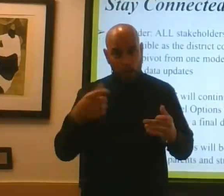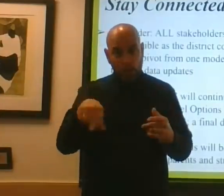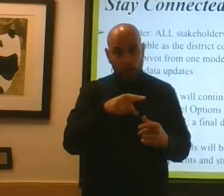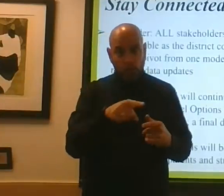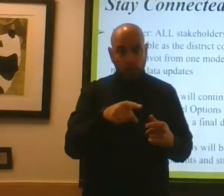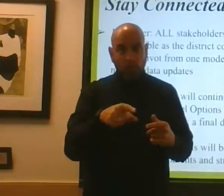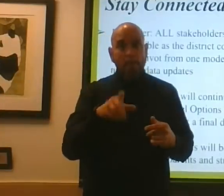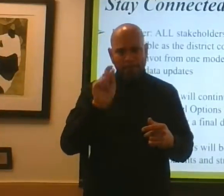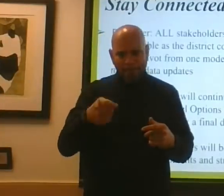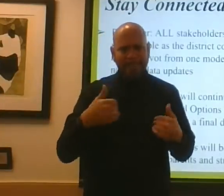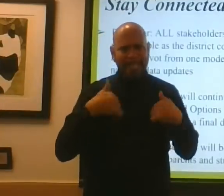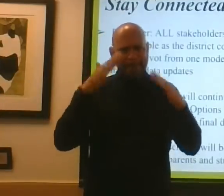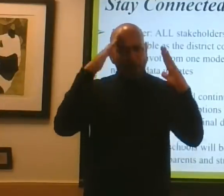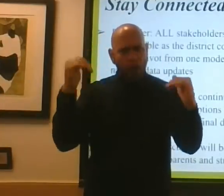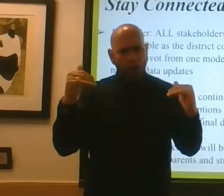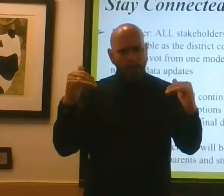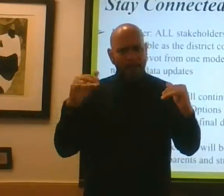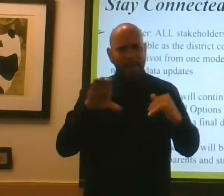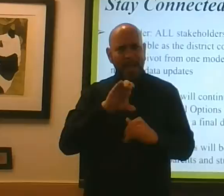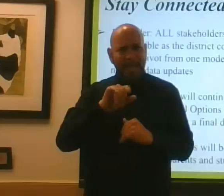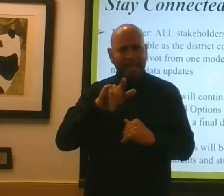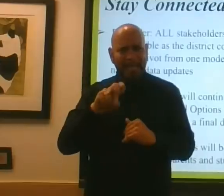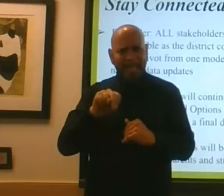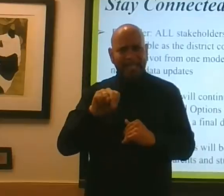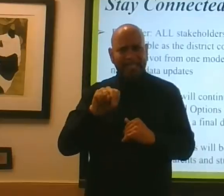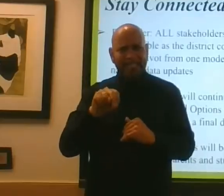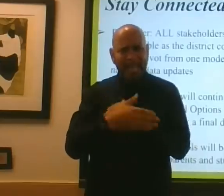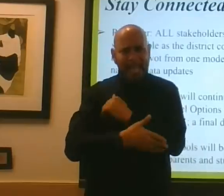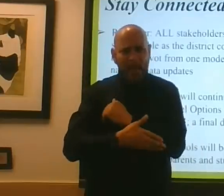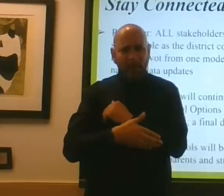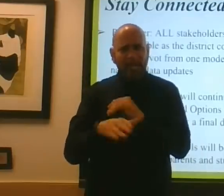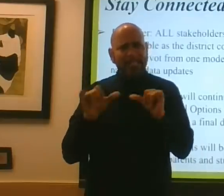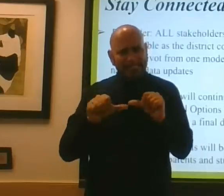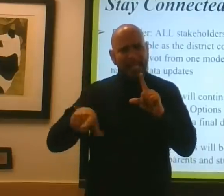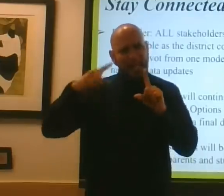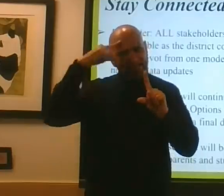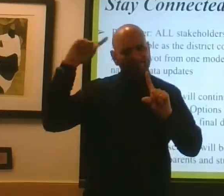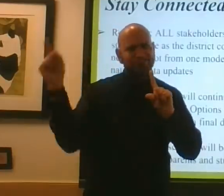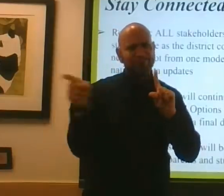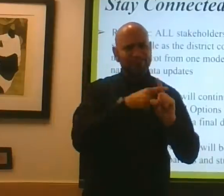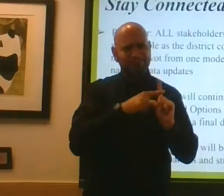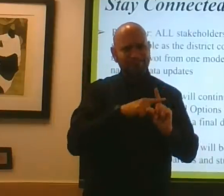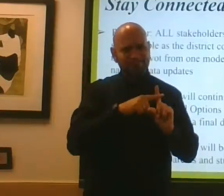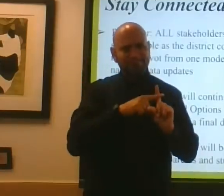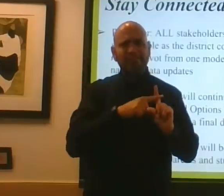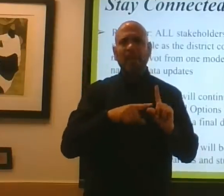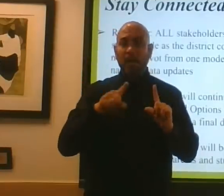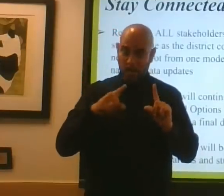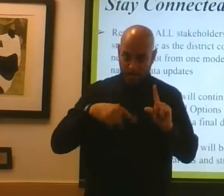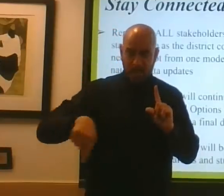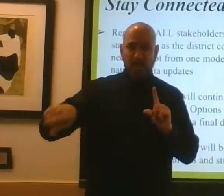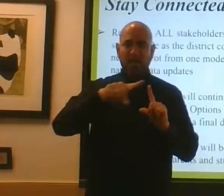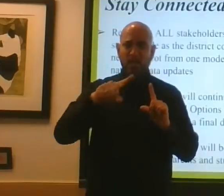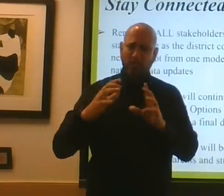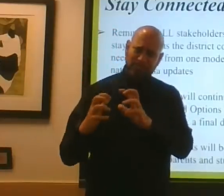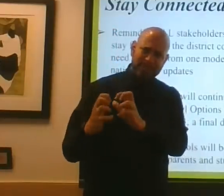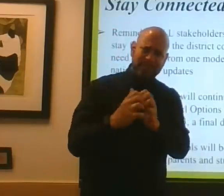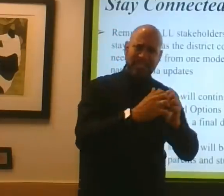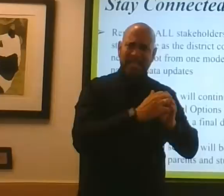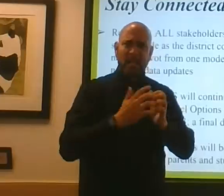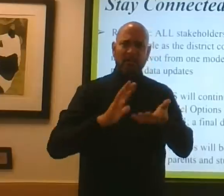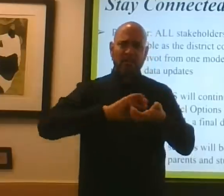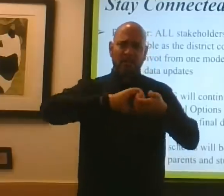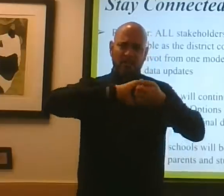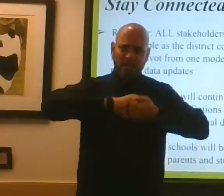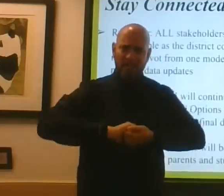have hope. Have hope, Clayton County. Stay positive. Pull yourselves together as a community. Come